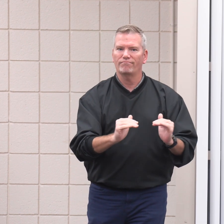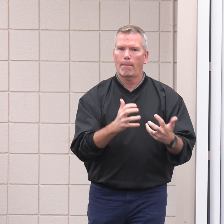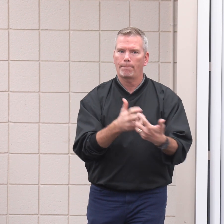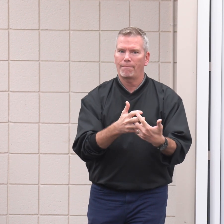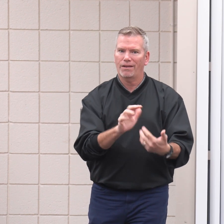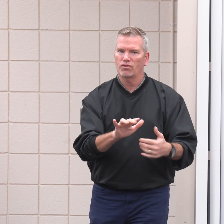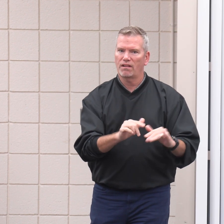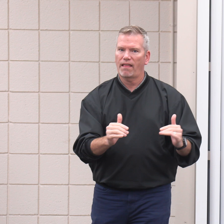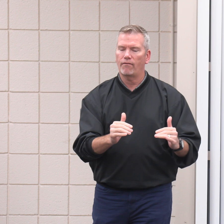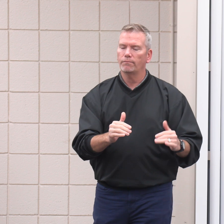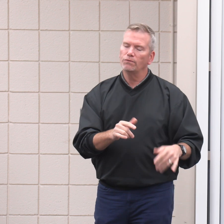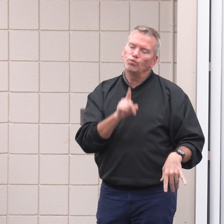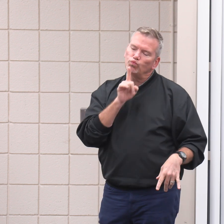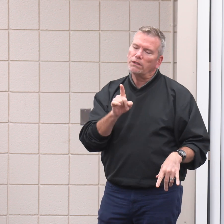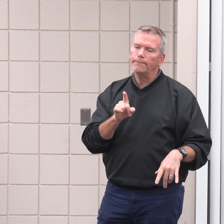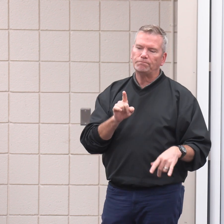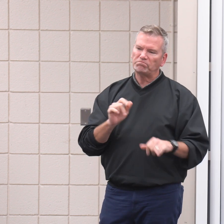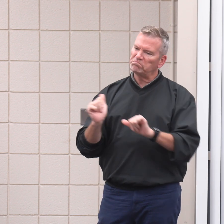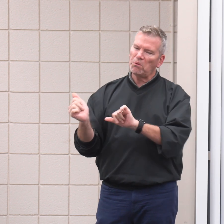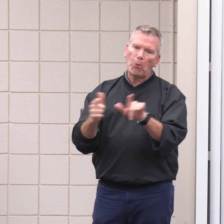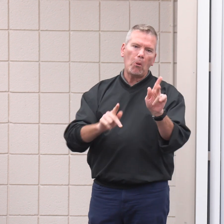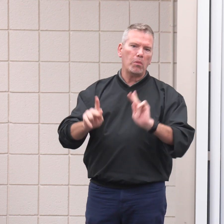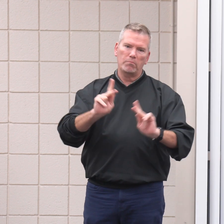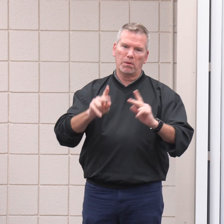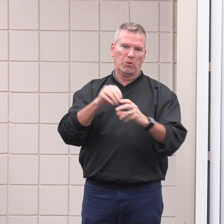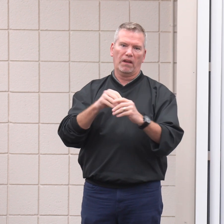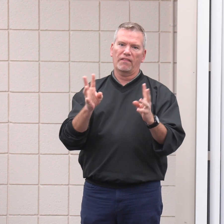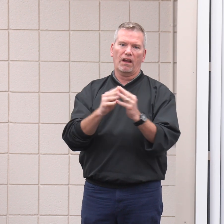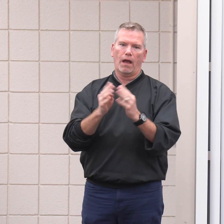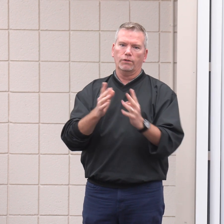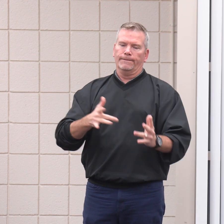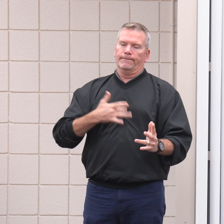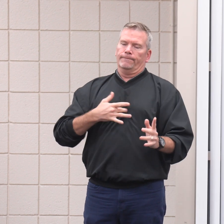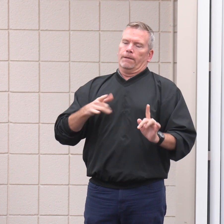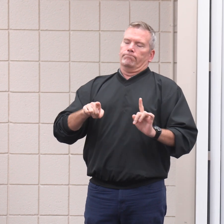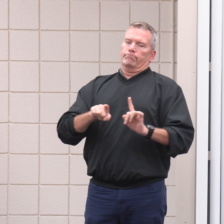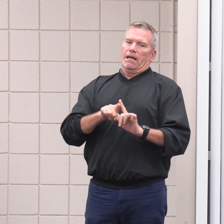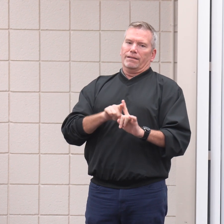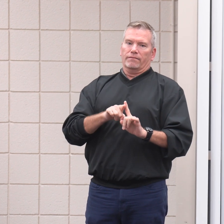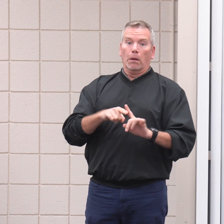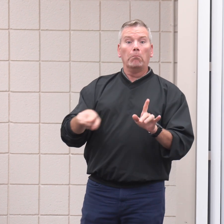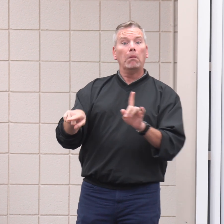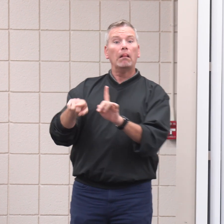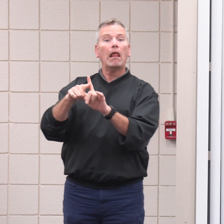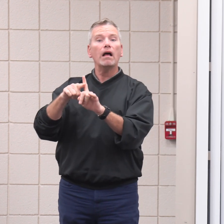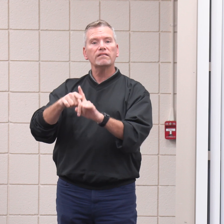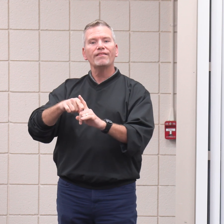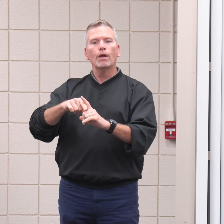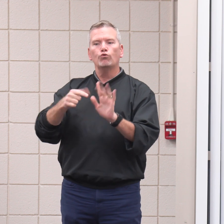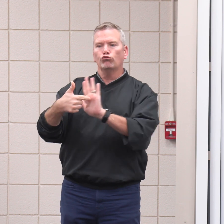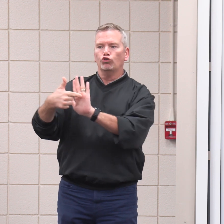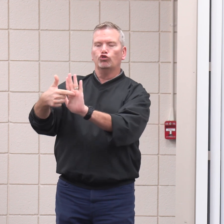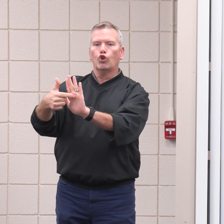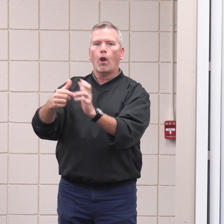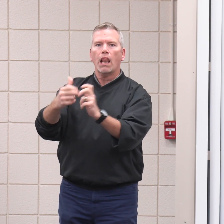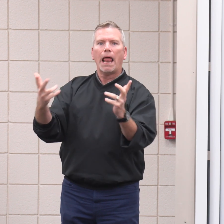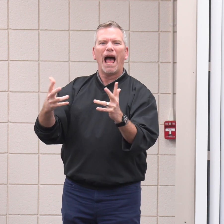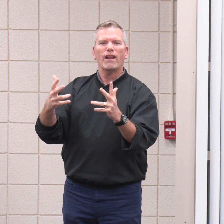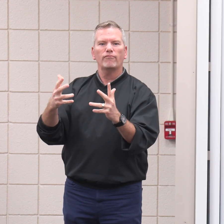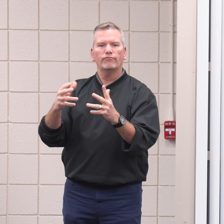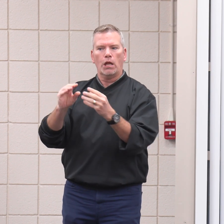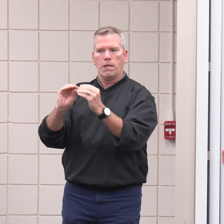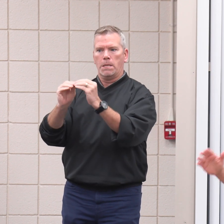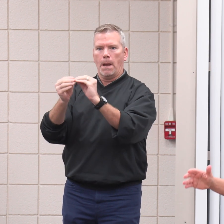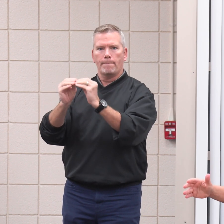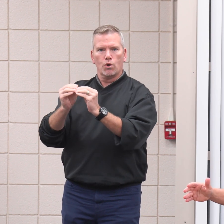about it, too. Not to mention the fact that some statistics they were showing kind of mind-blowing of kids that have